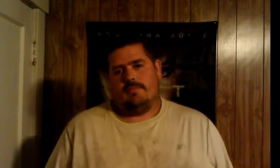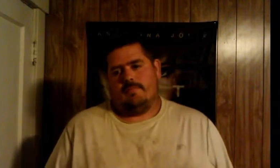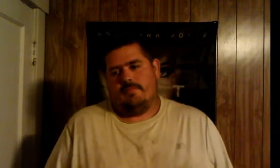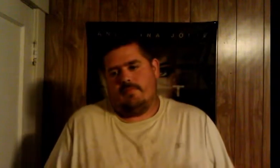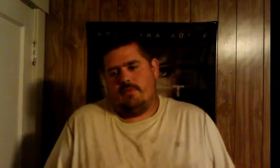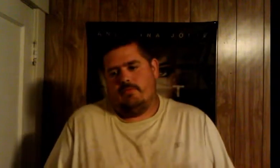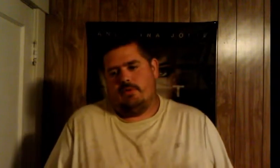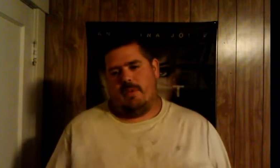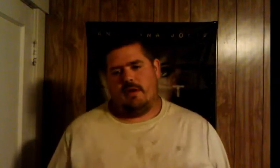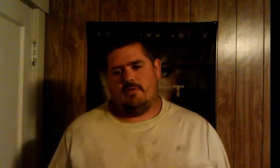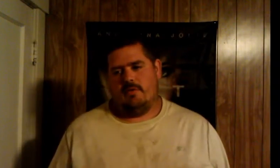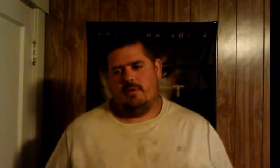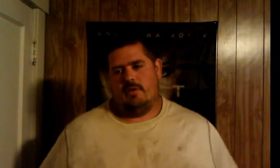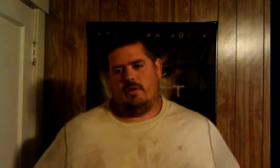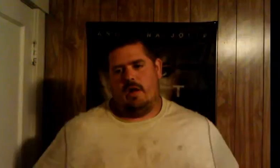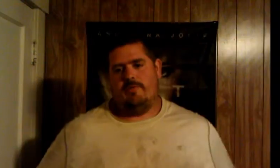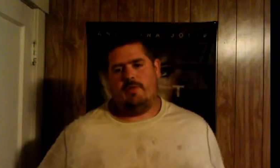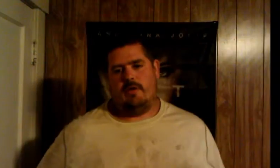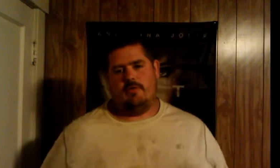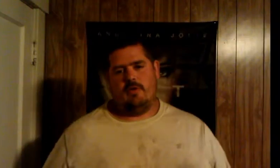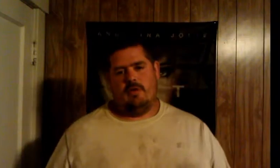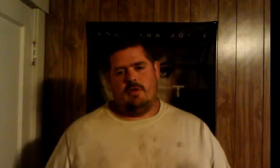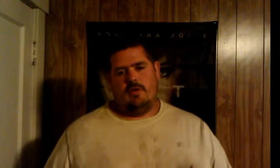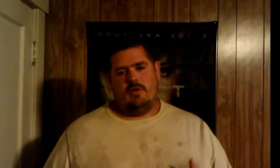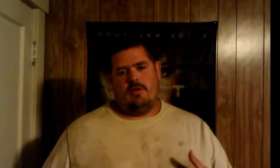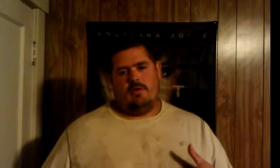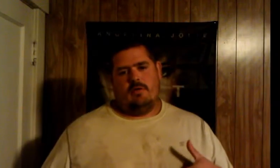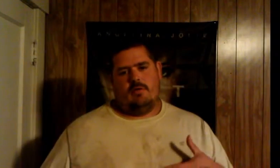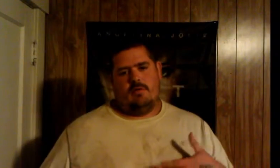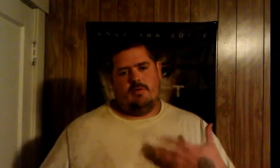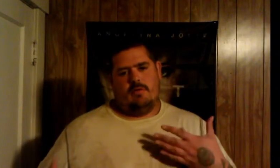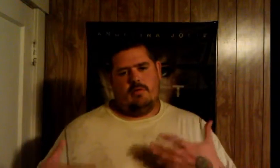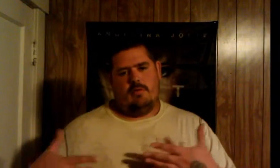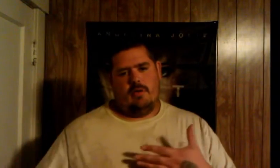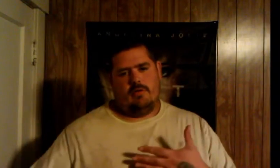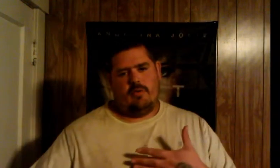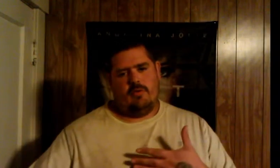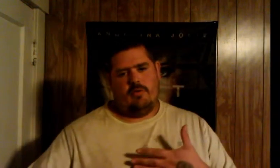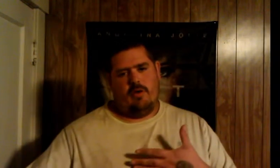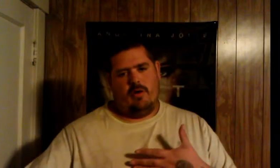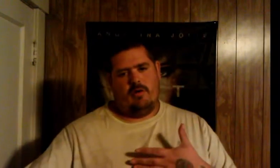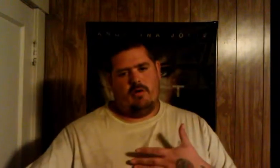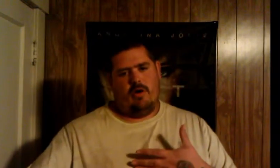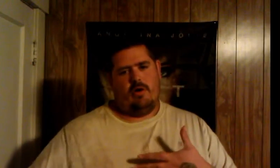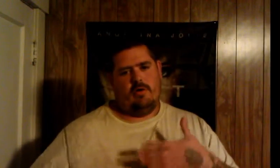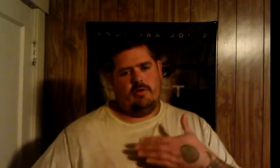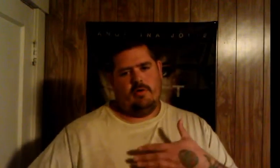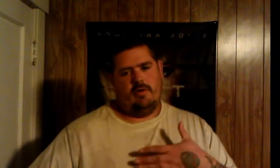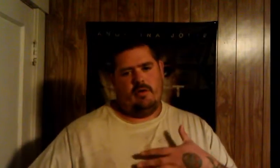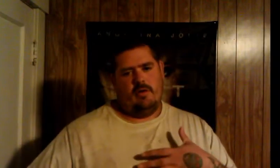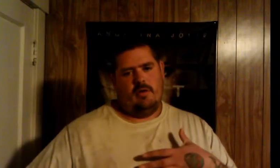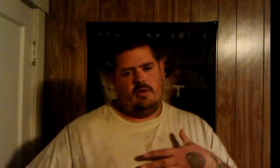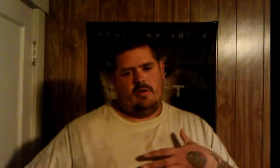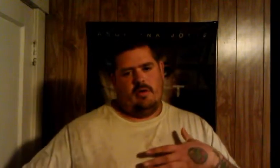my two cents on um respect you know i feel that it's it's